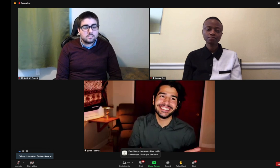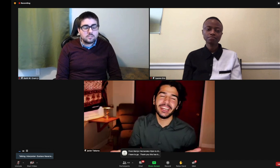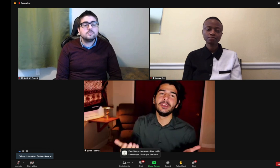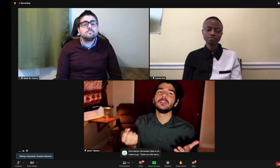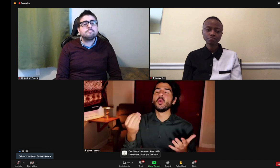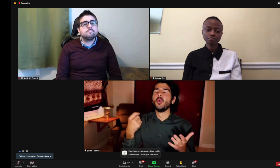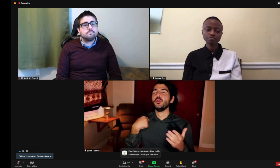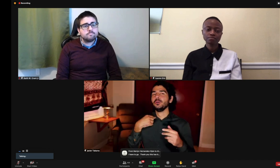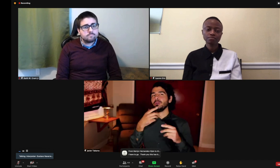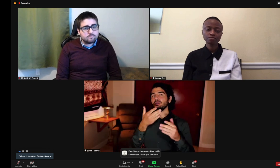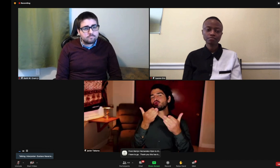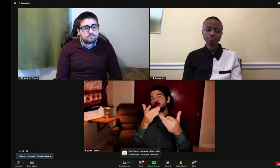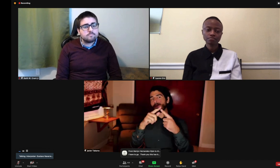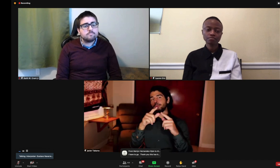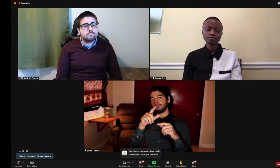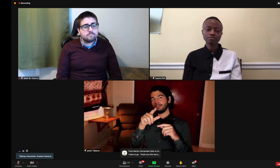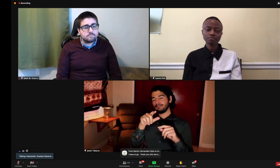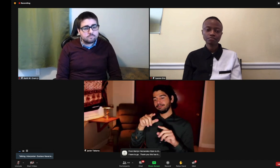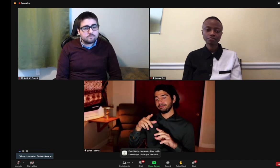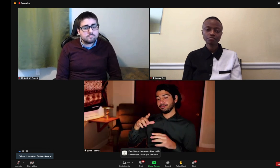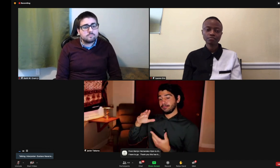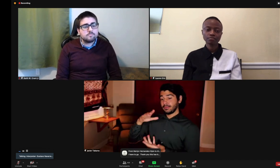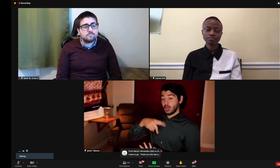it did take more time.